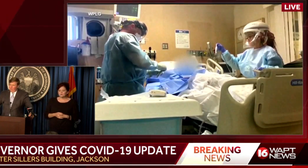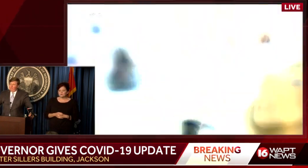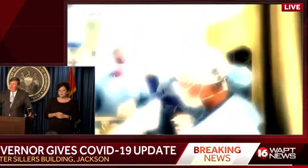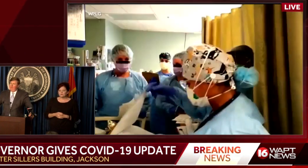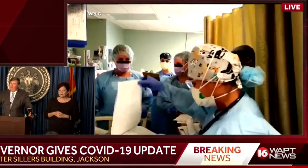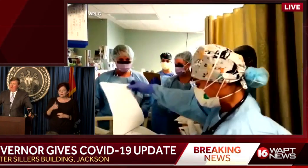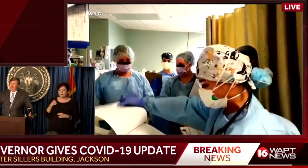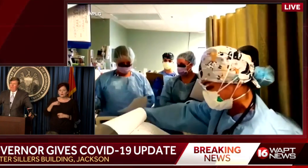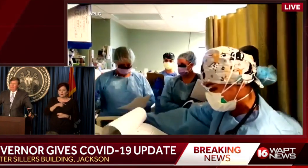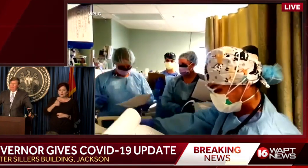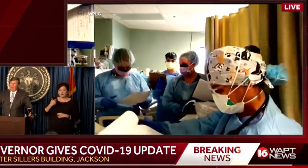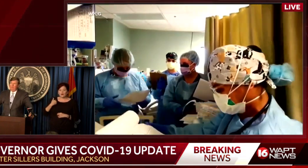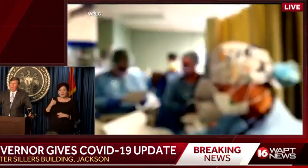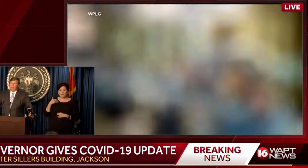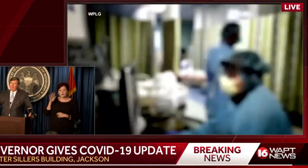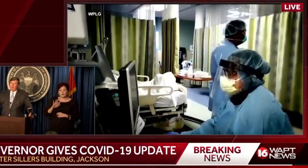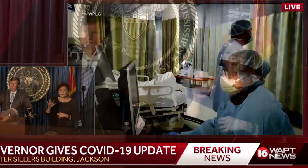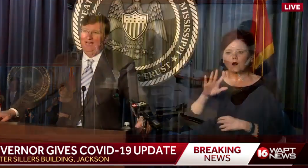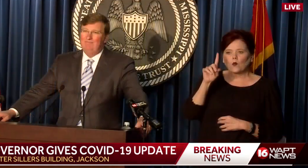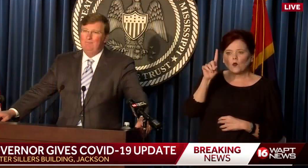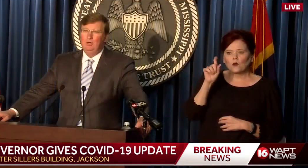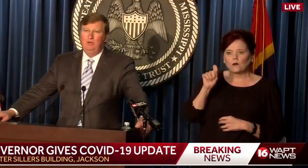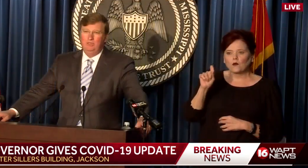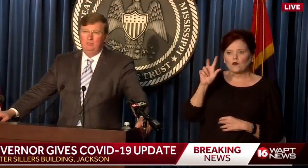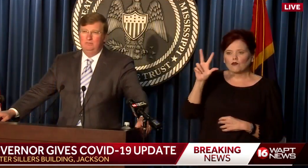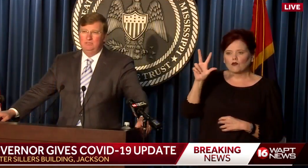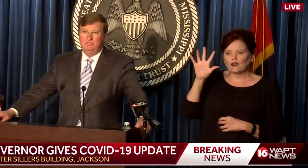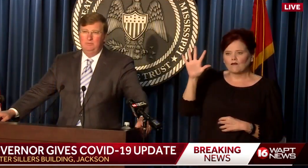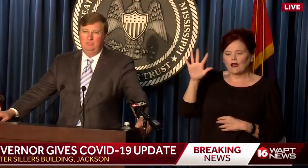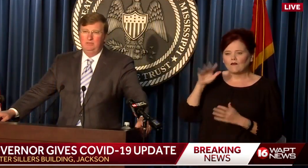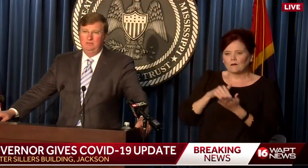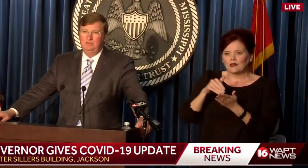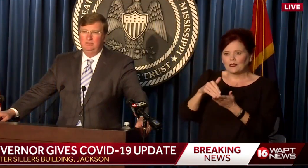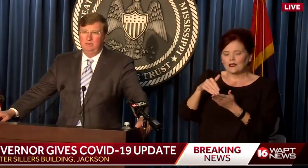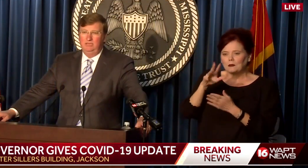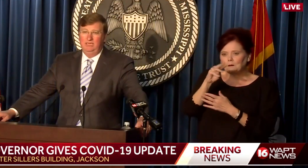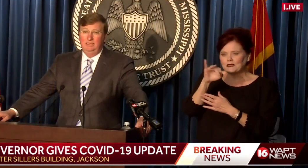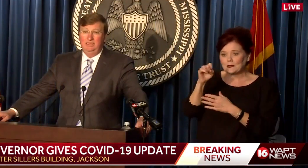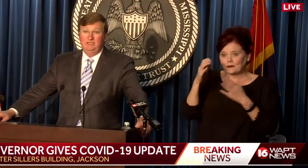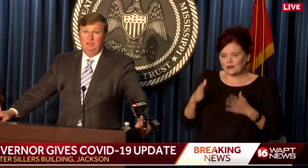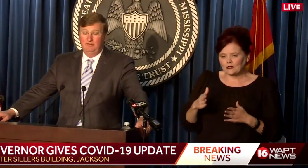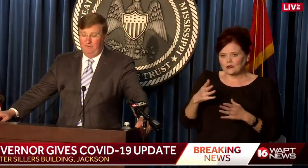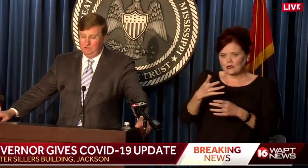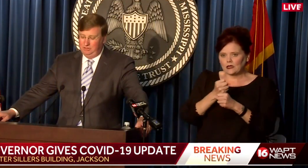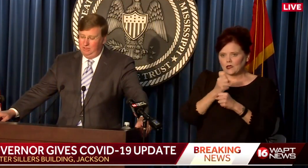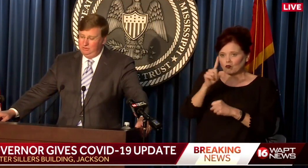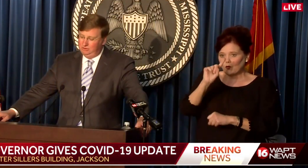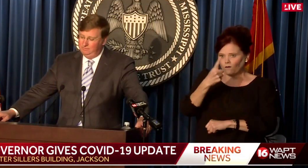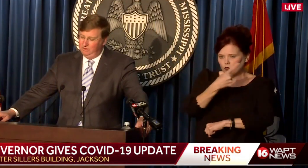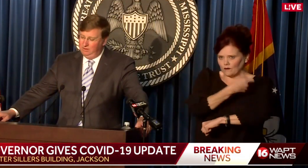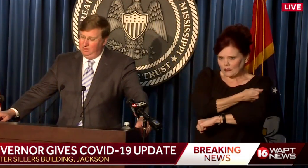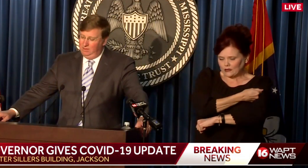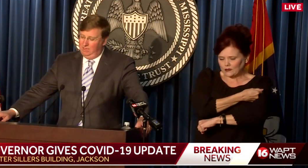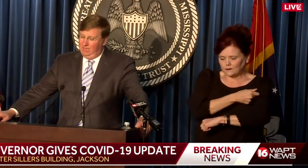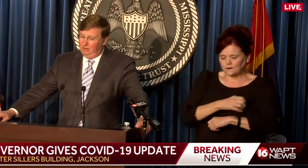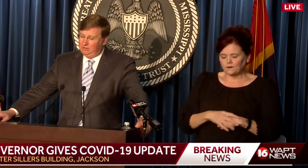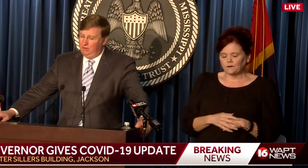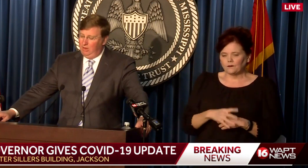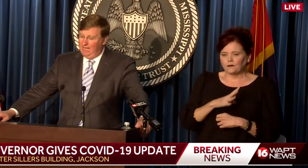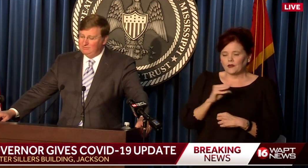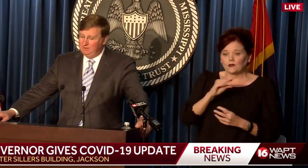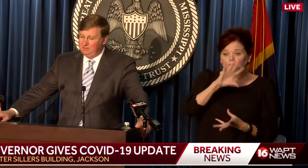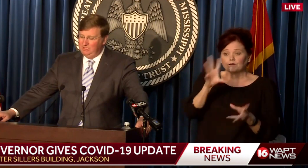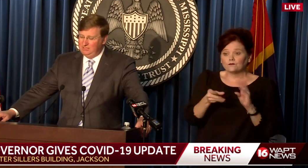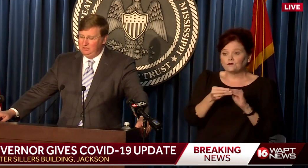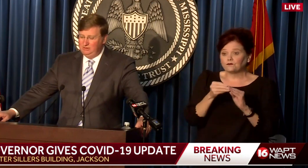We have had approximately 1.35 million Mississippians get at least their first dose, and